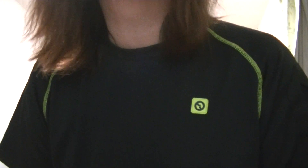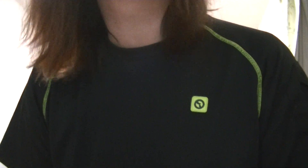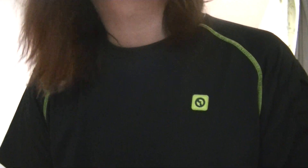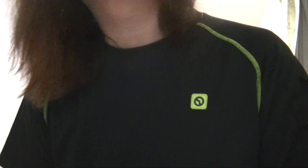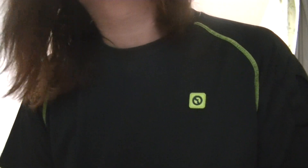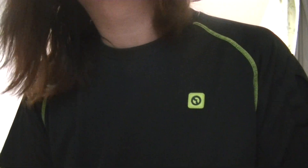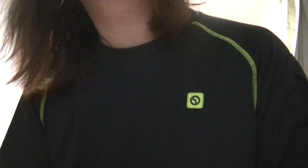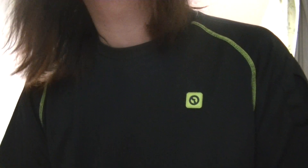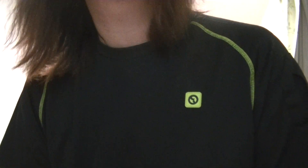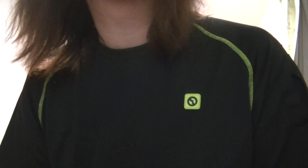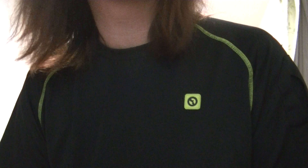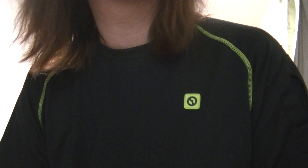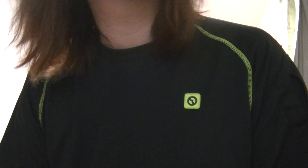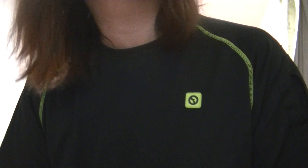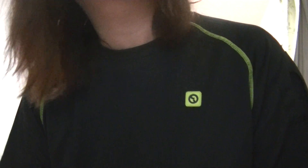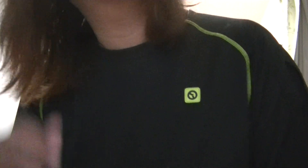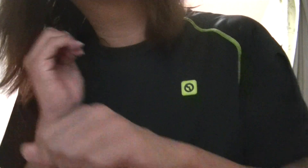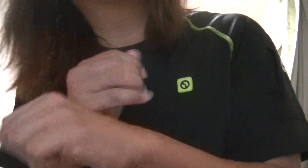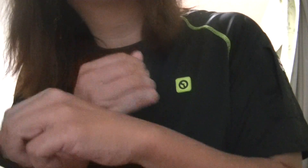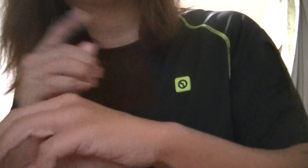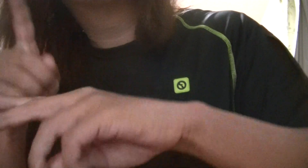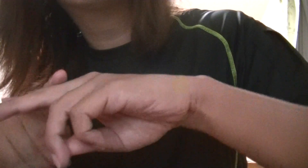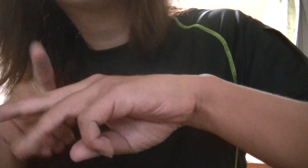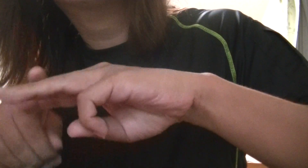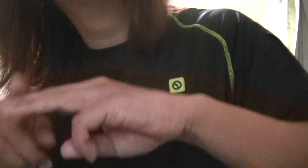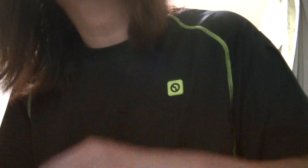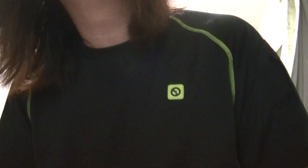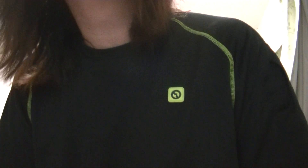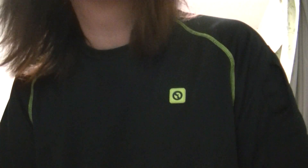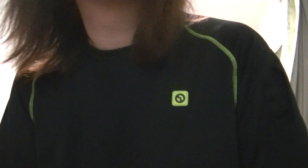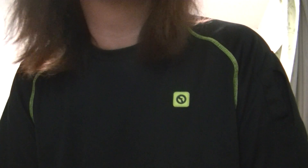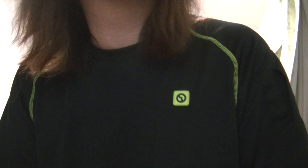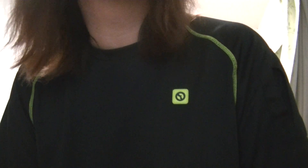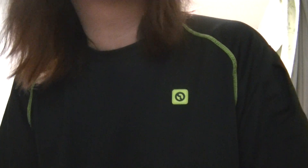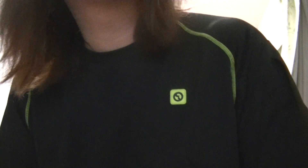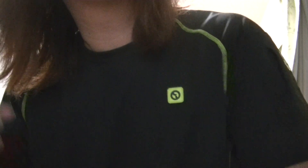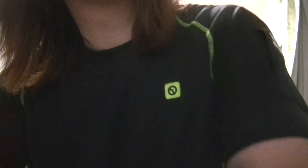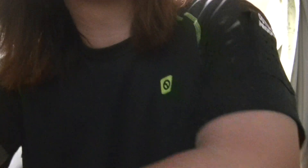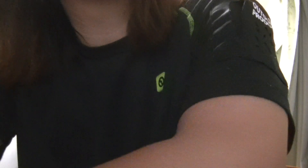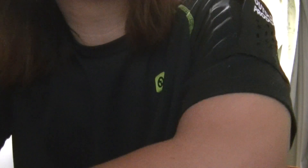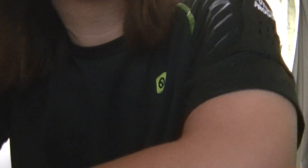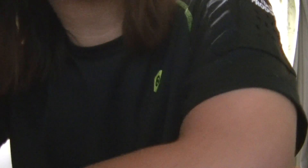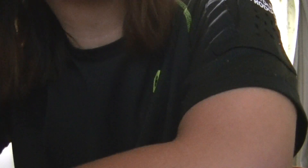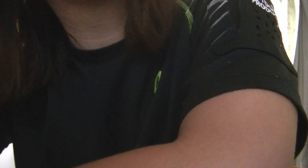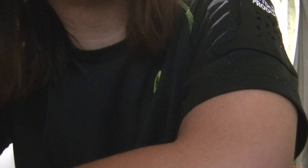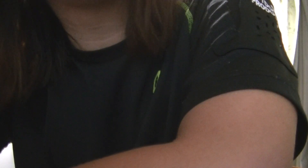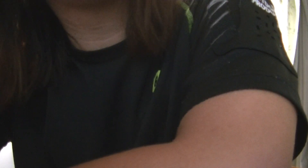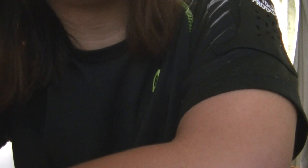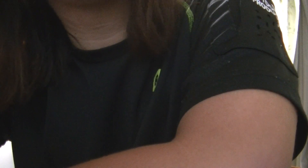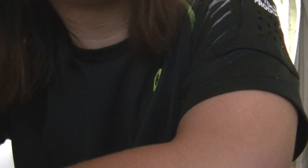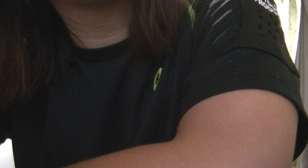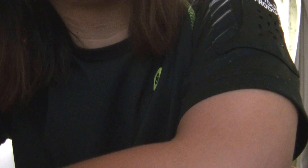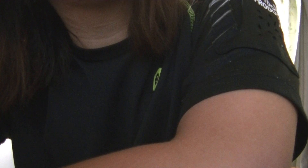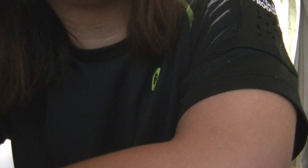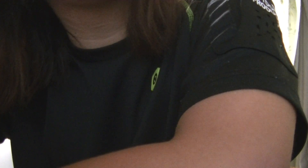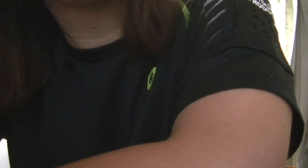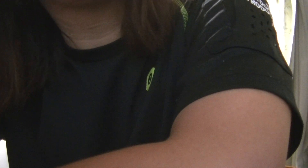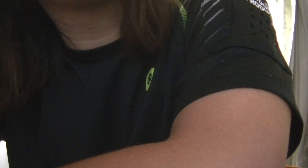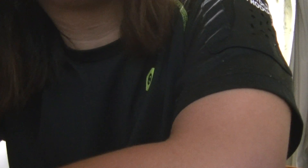make a brighter day So let's not give in There's a taking We ones day There's a chance we're we're